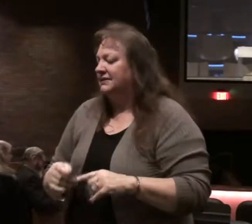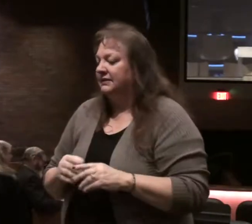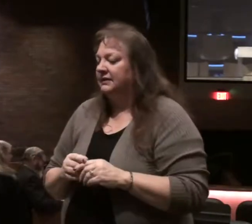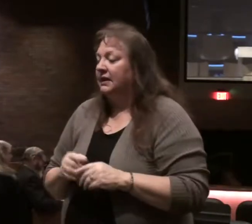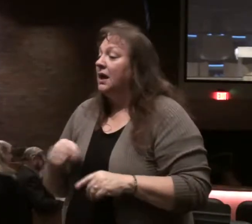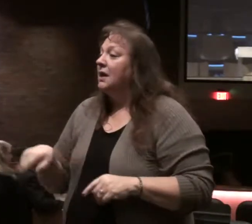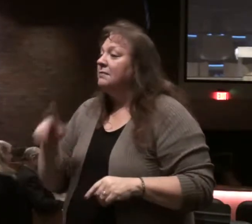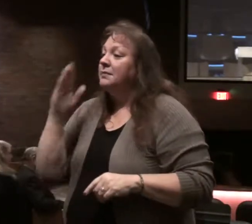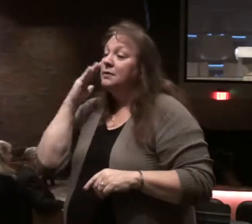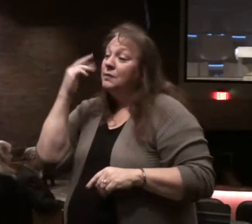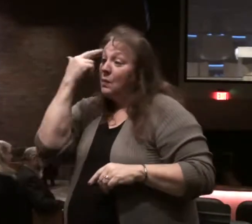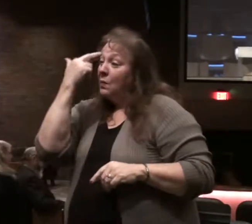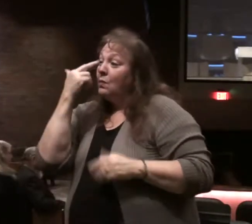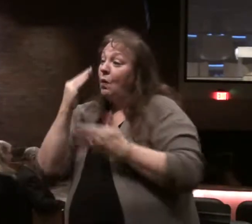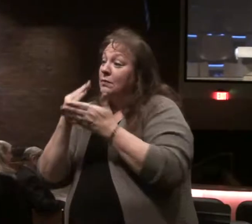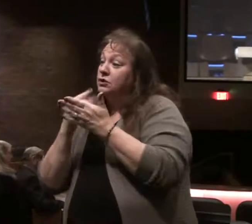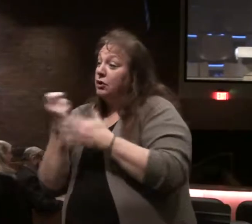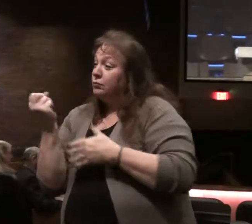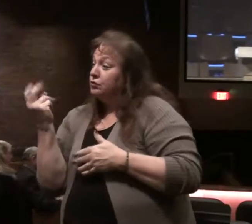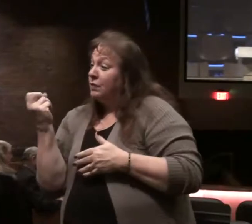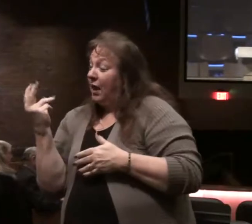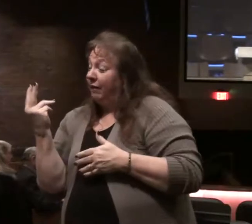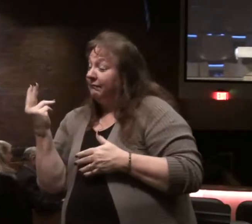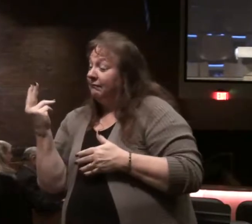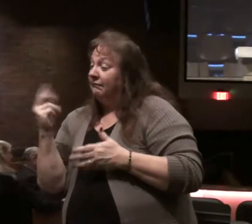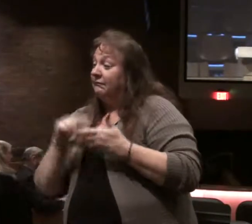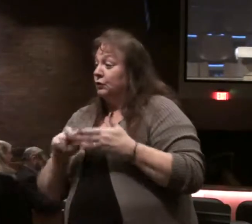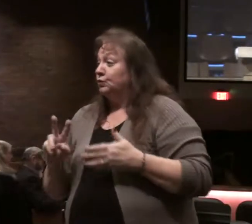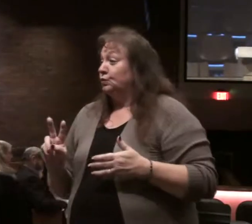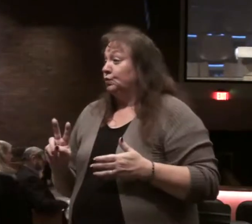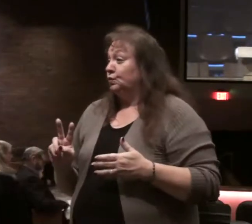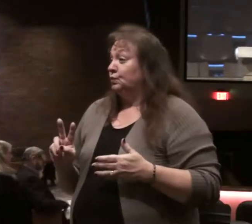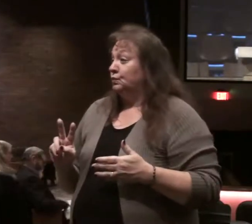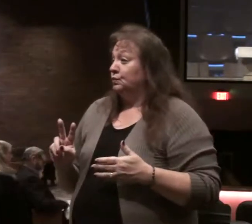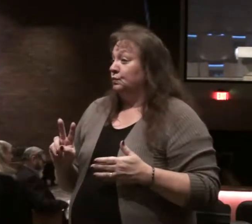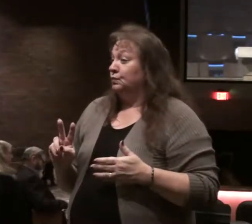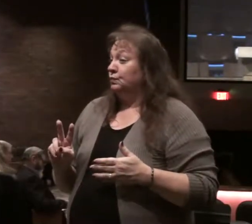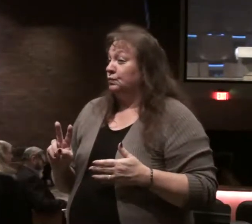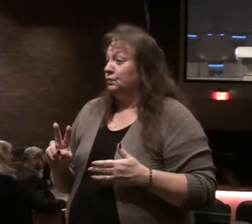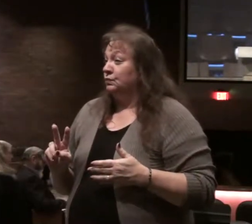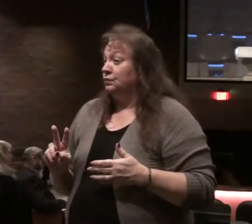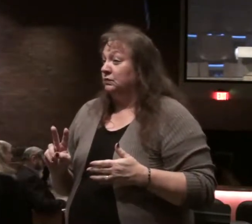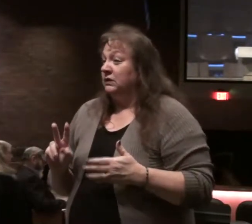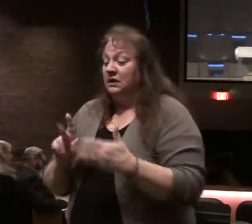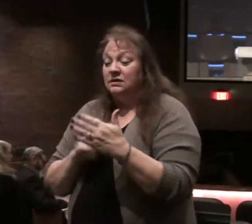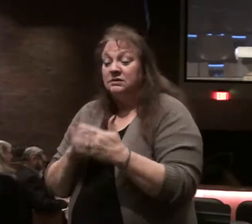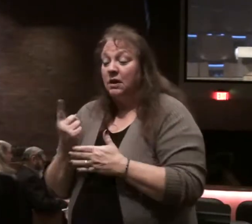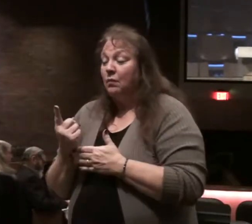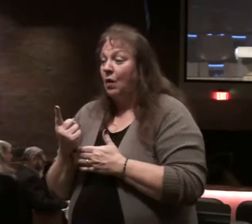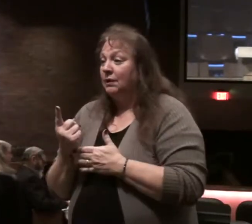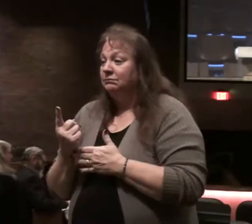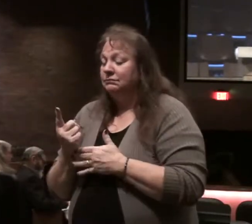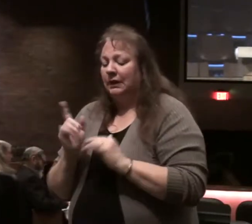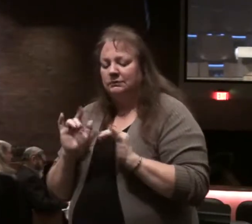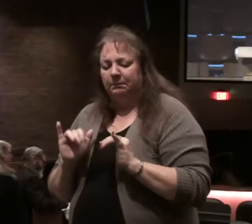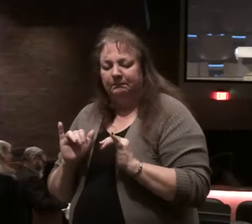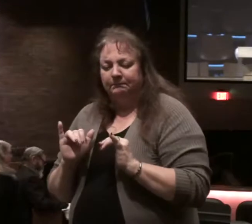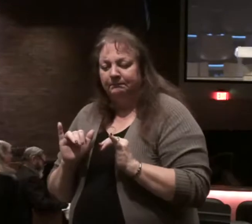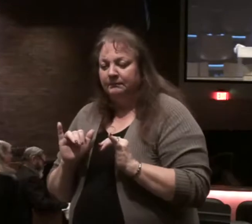Maybe you know Romans 12, 1 and 2, very familiar verses to many of us. Psalm 1 is very similar to that.